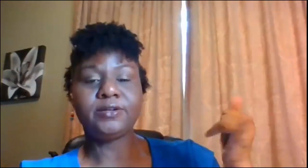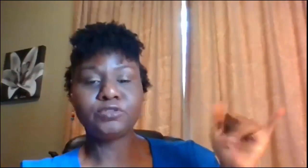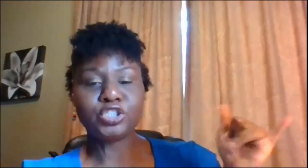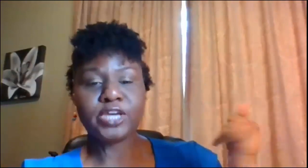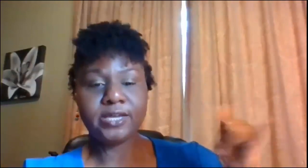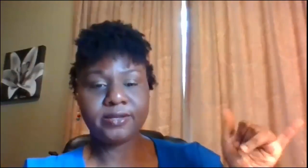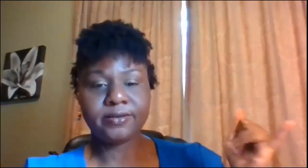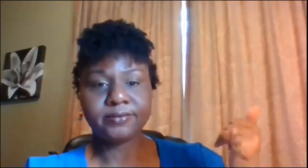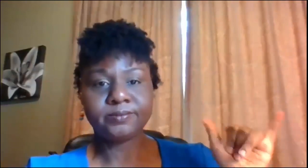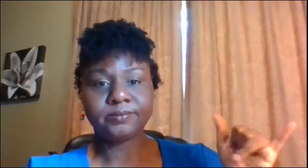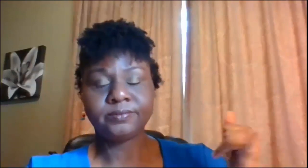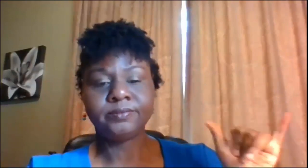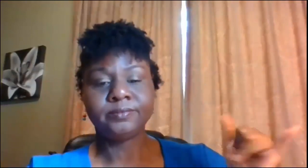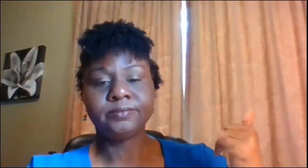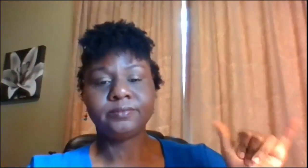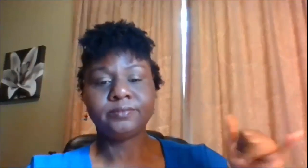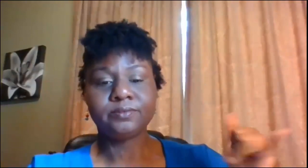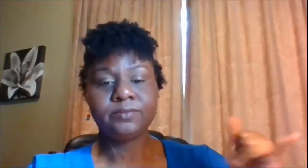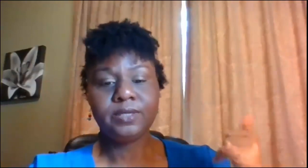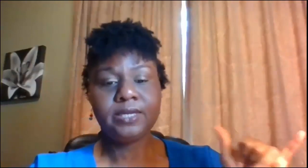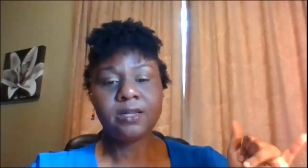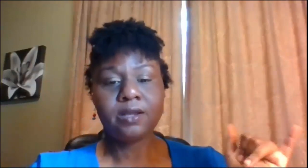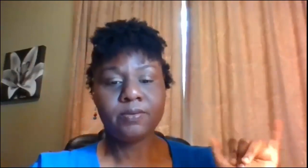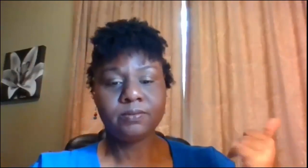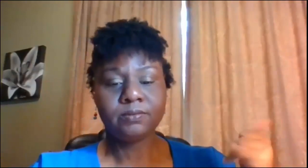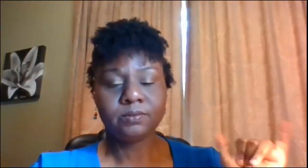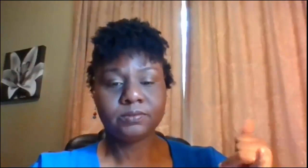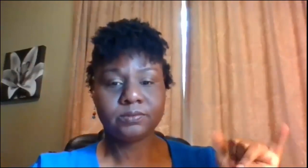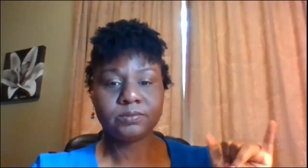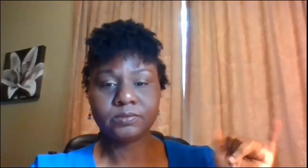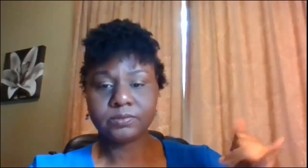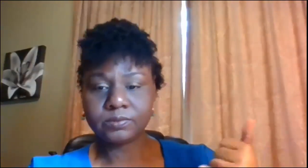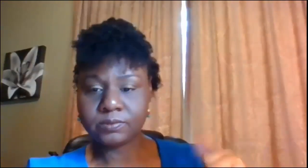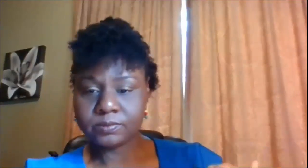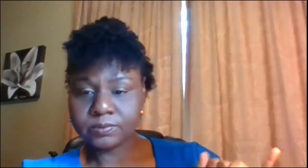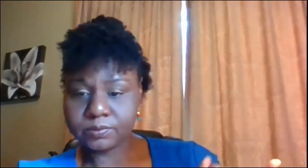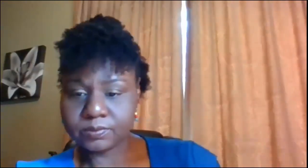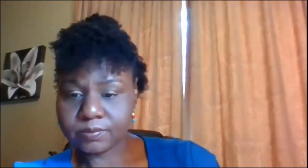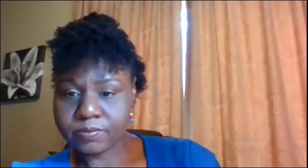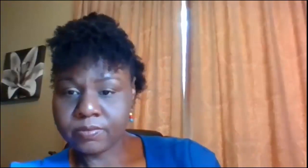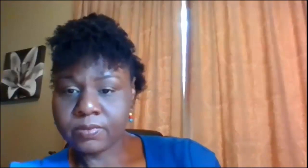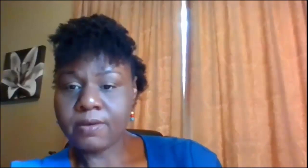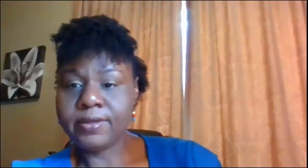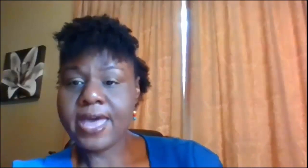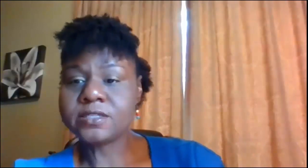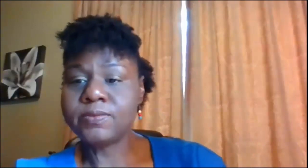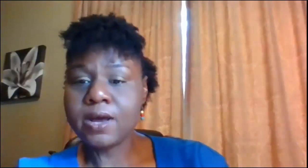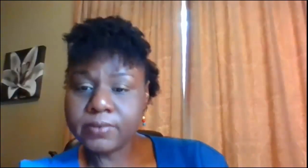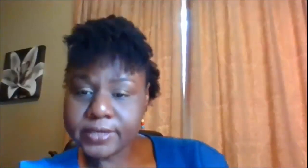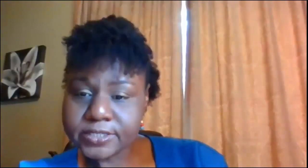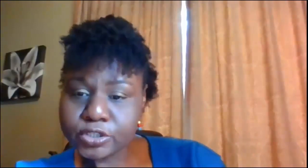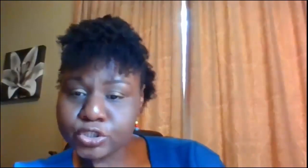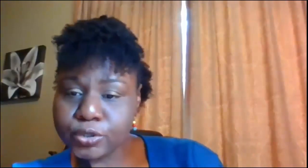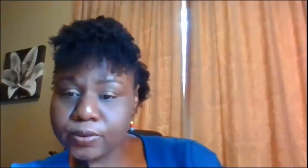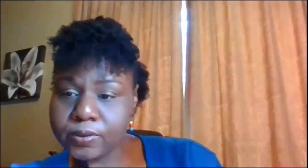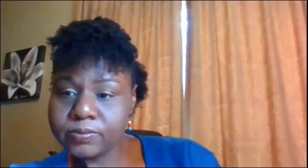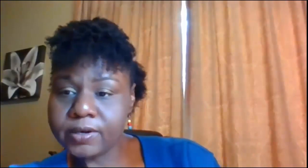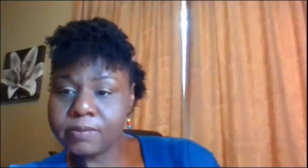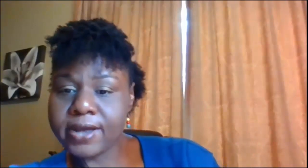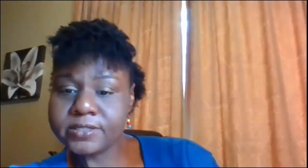little shape yellow okay so what I want us to do we're gonna practice